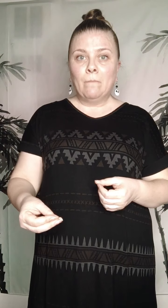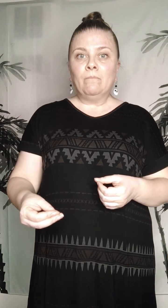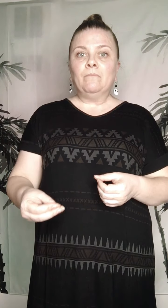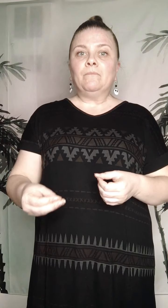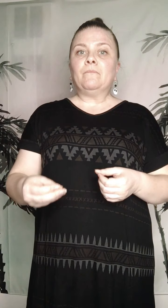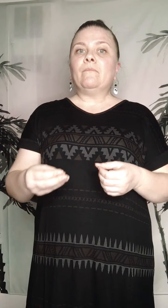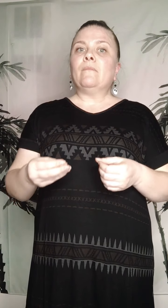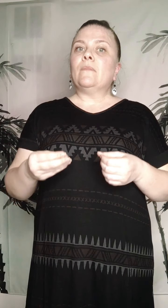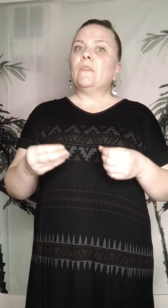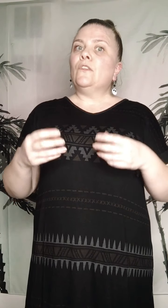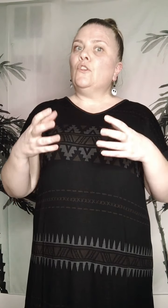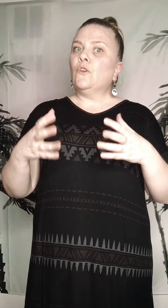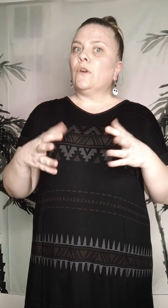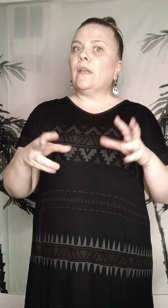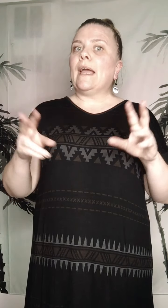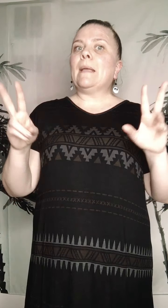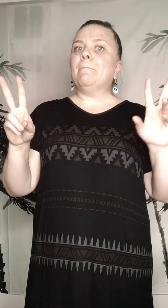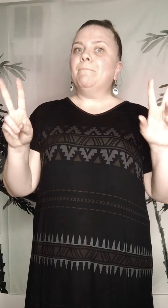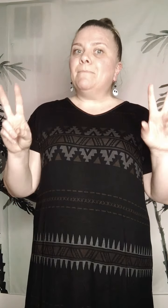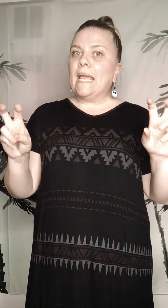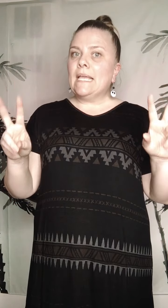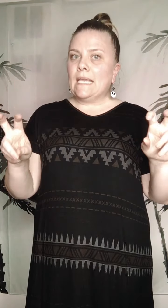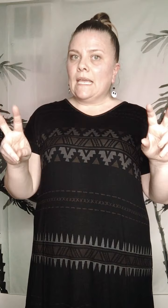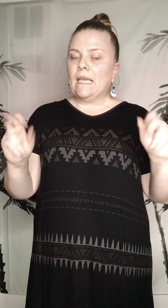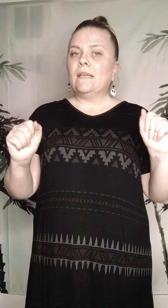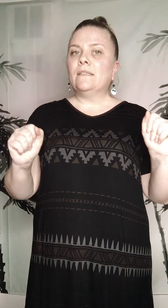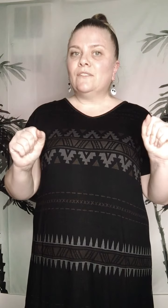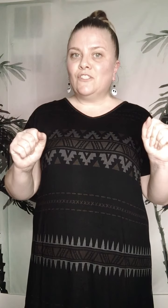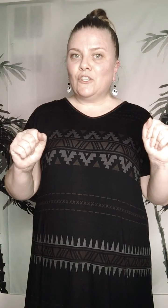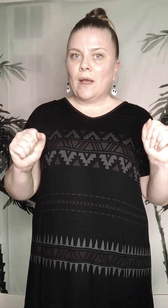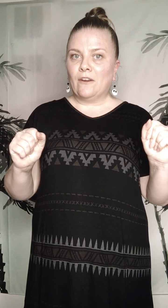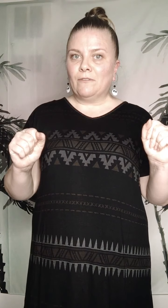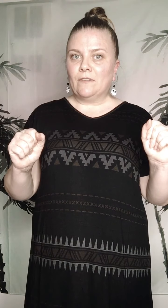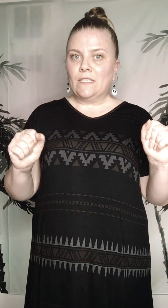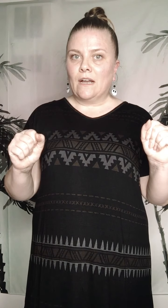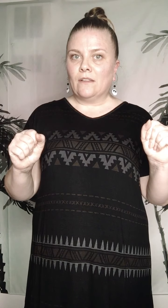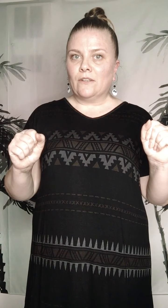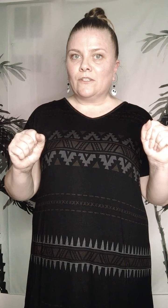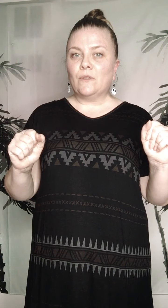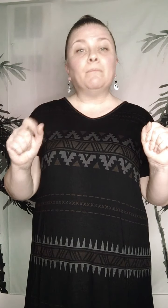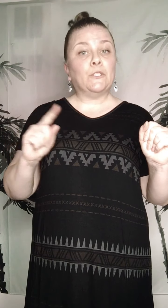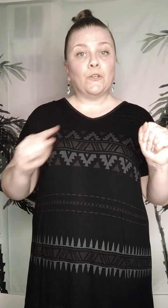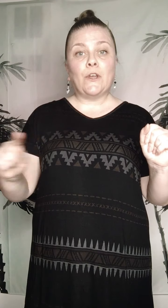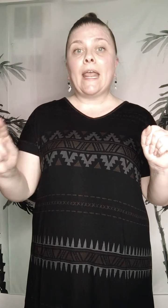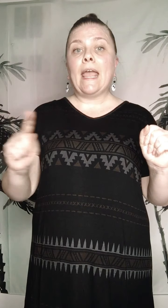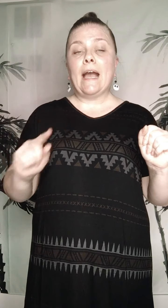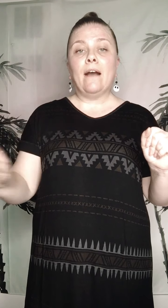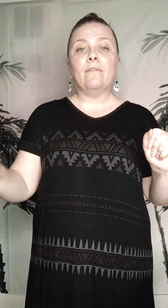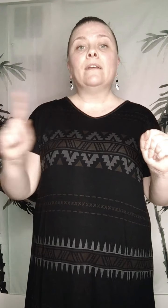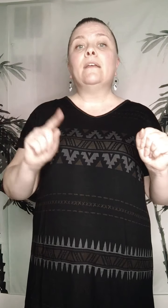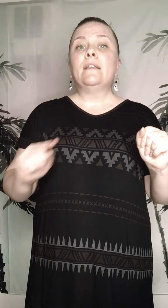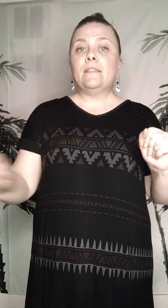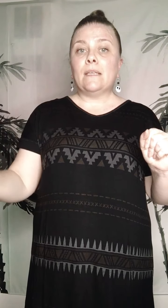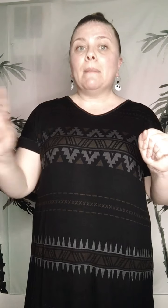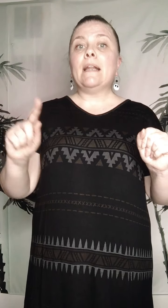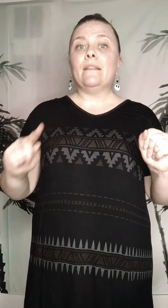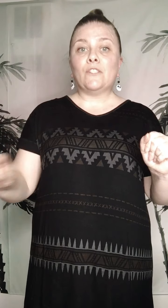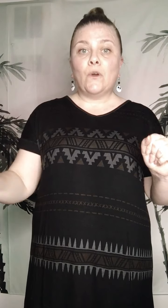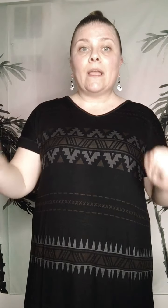you're like banking $250, but you're going to have some money that's going